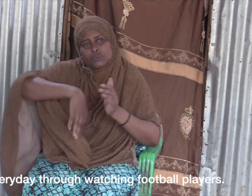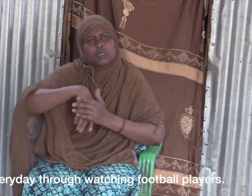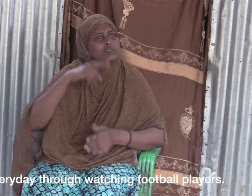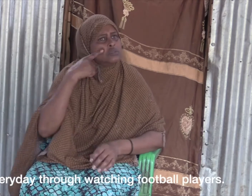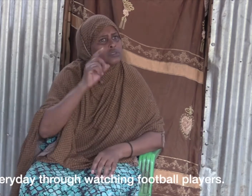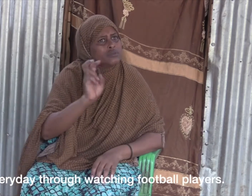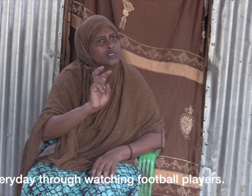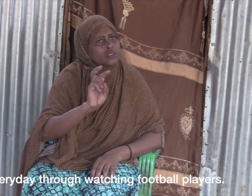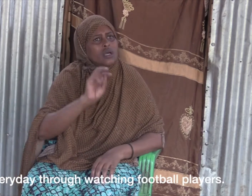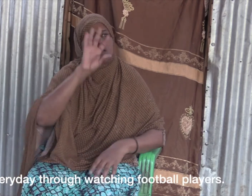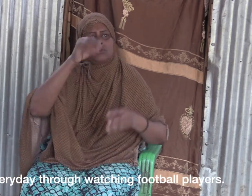I'll example Balagian You can saying. And the user's is language. don't about